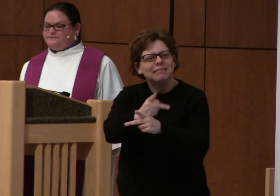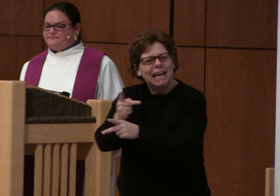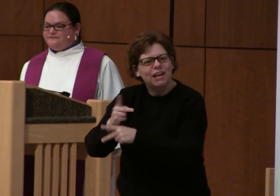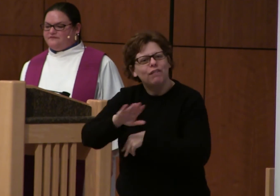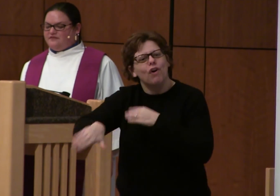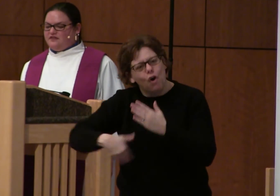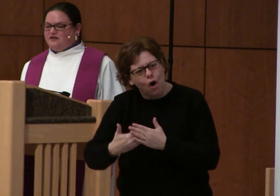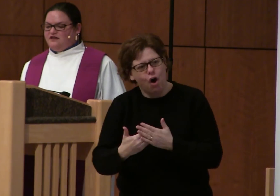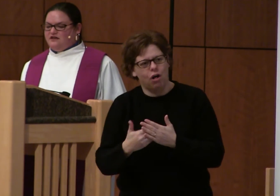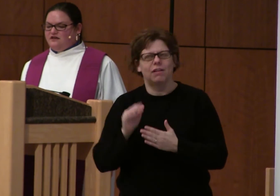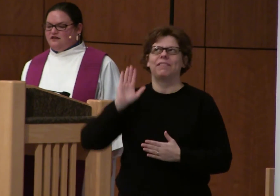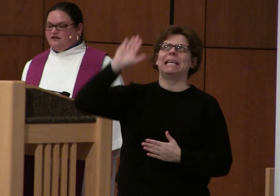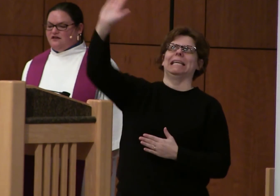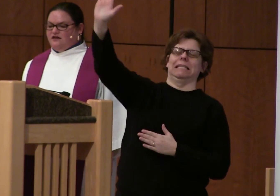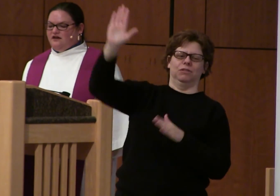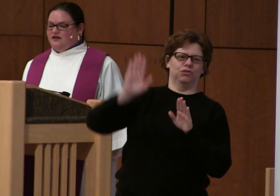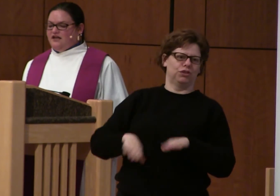children.